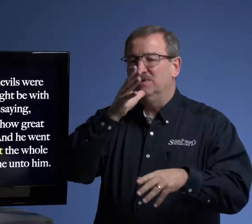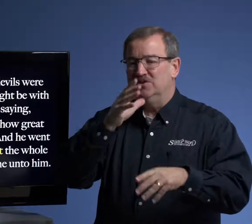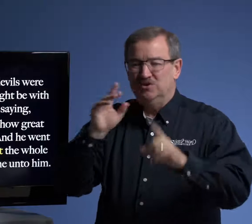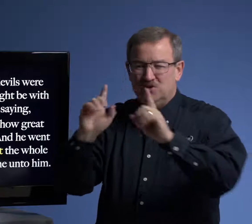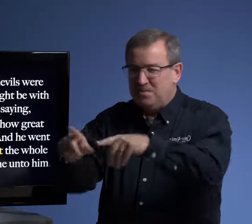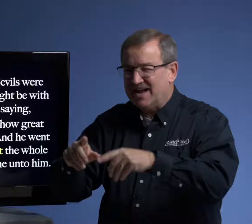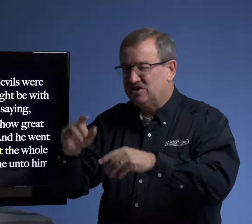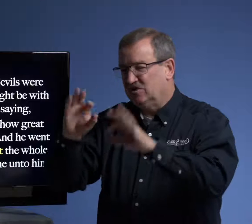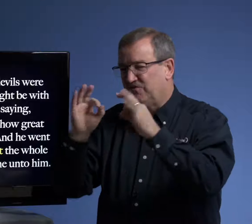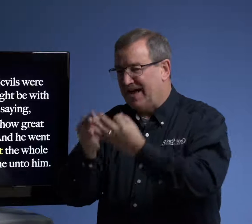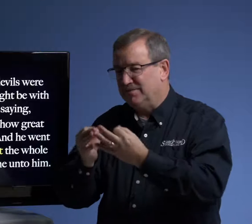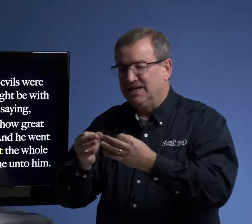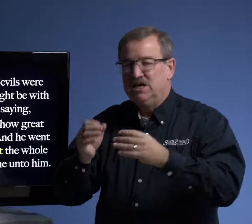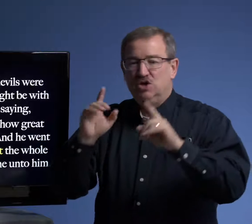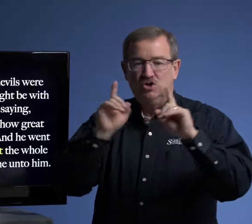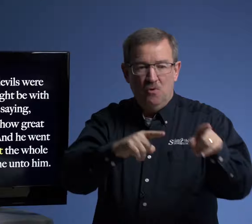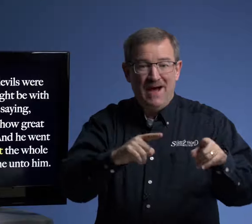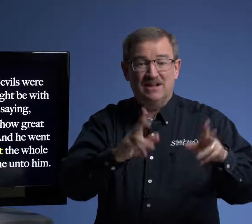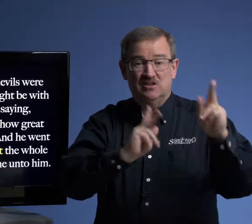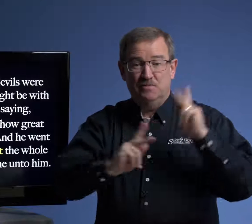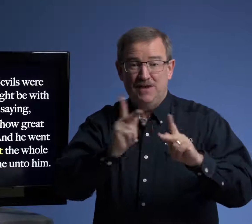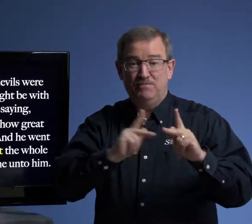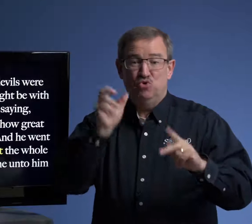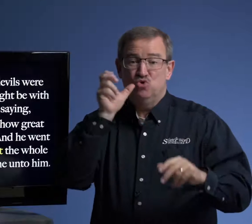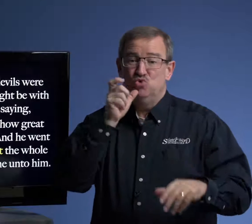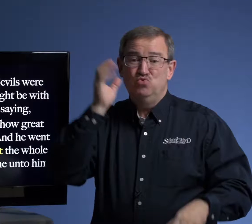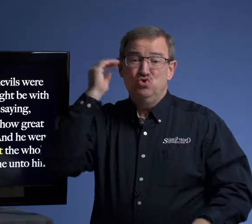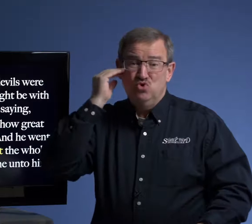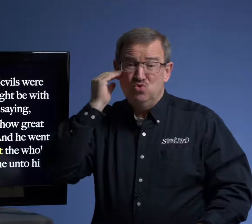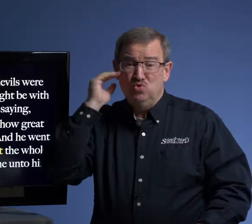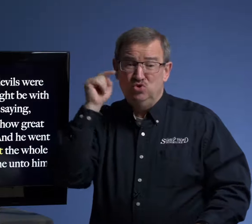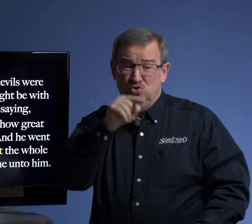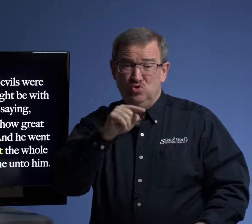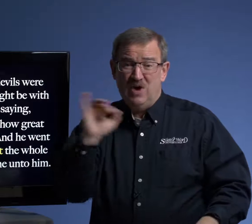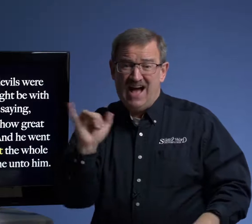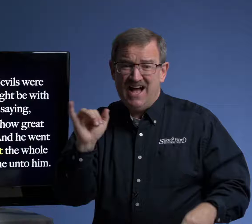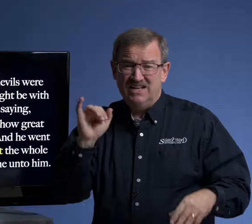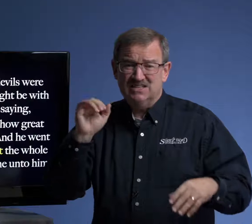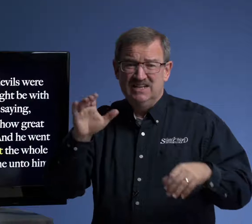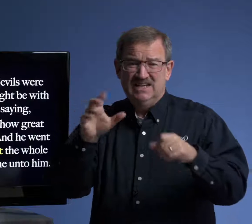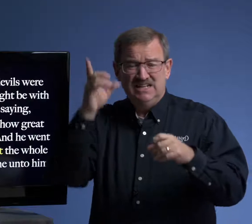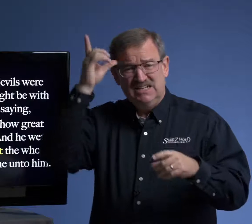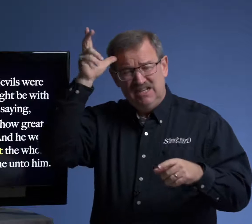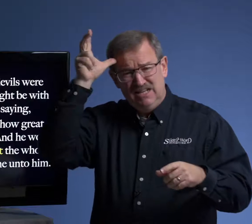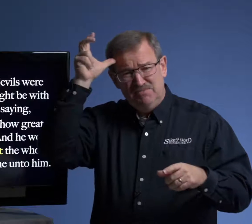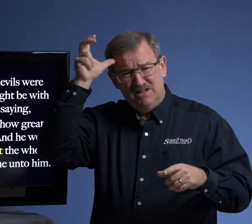mother. Go back to your family. Go back to the people who knew you as demon,